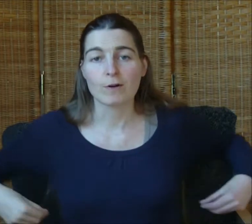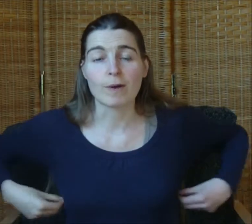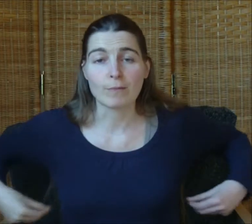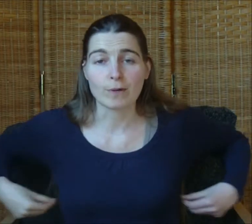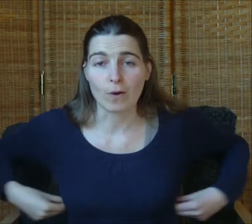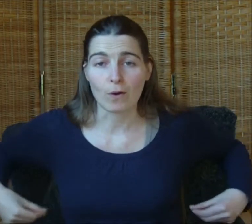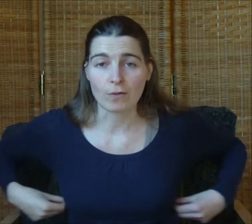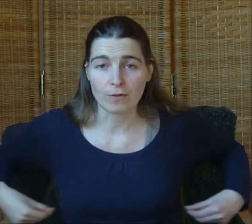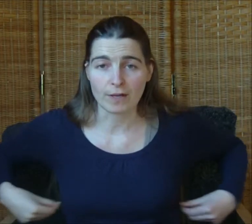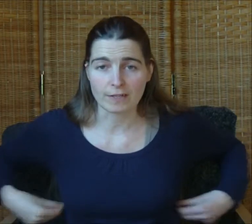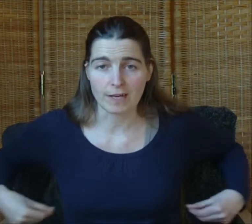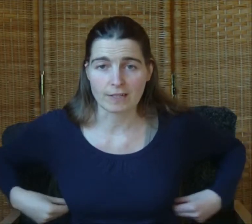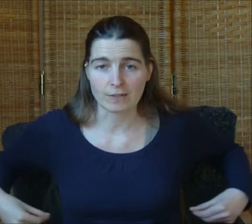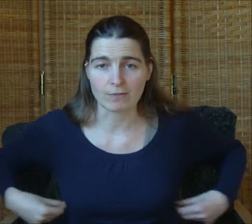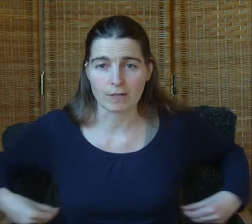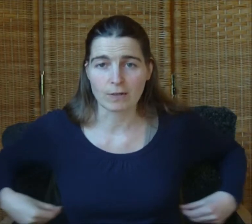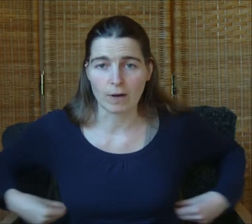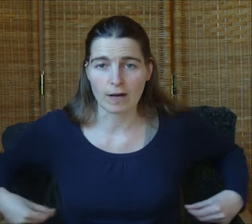Remembering all the things I can do really well.